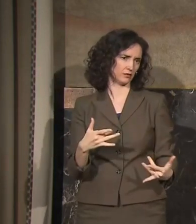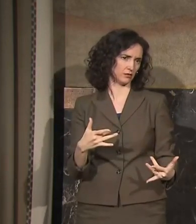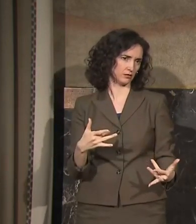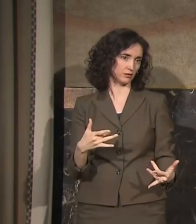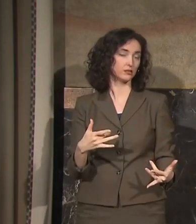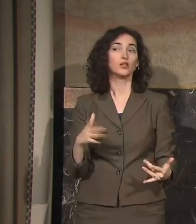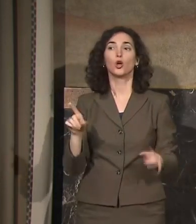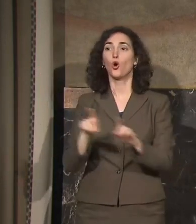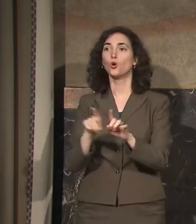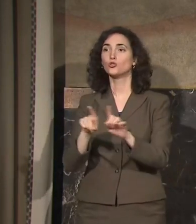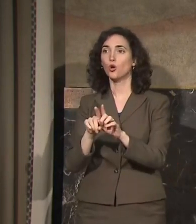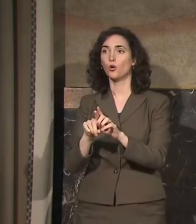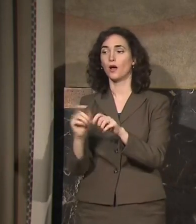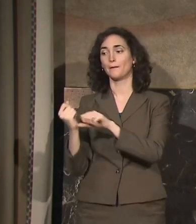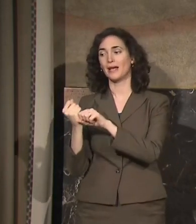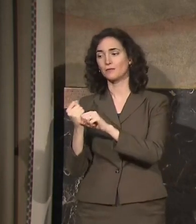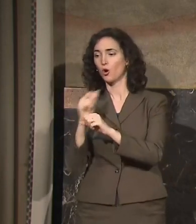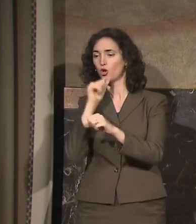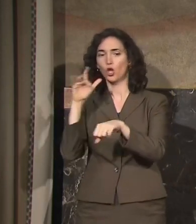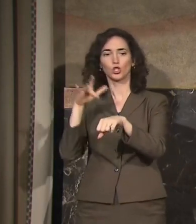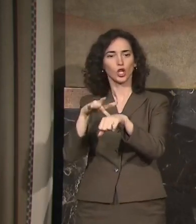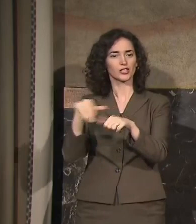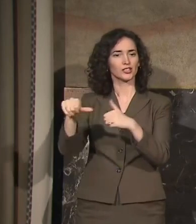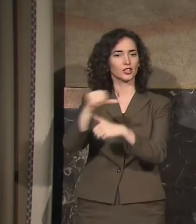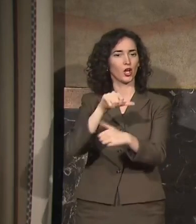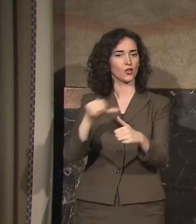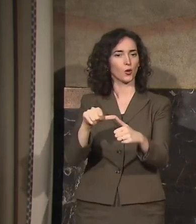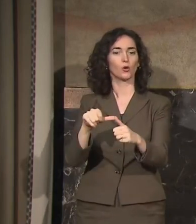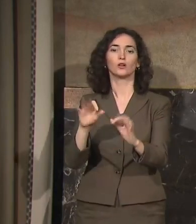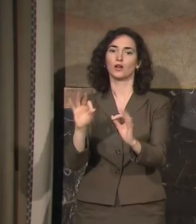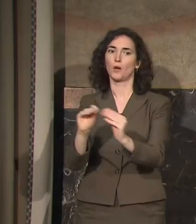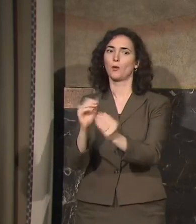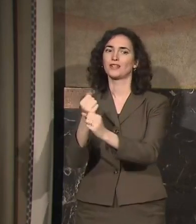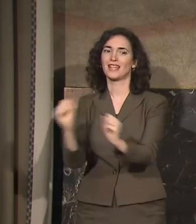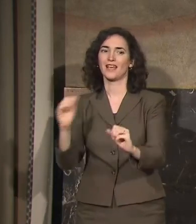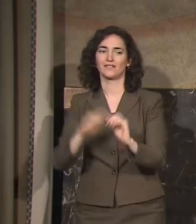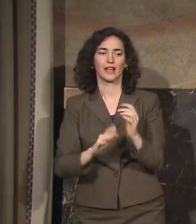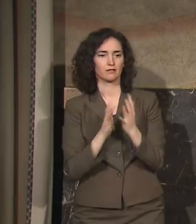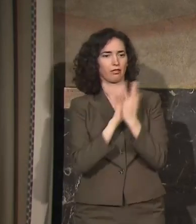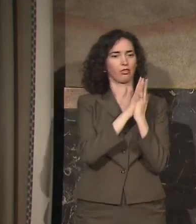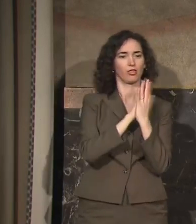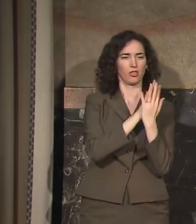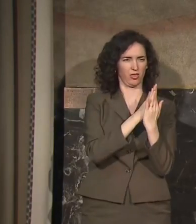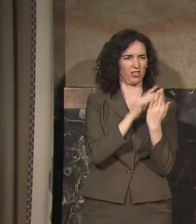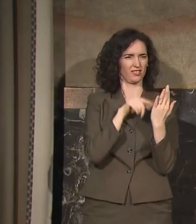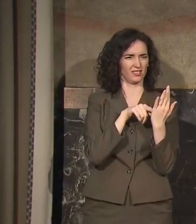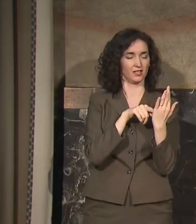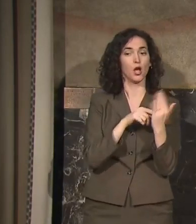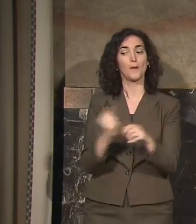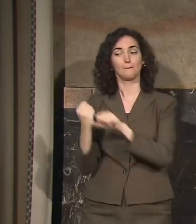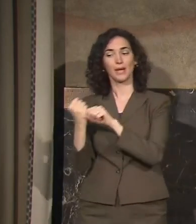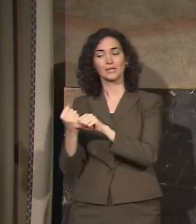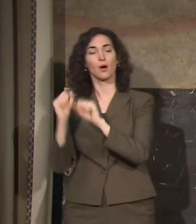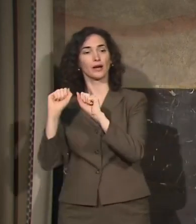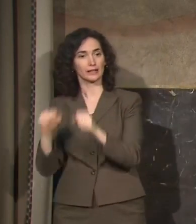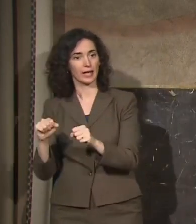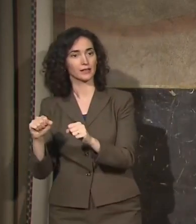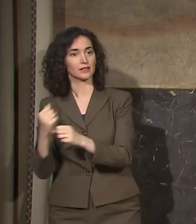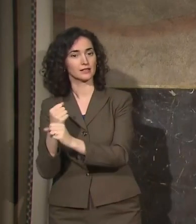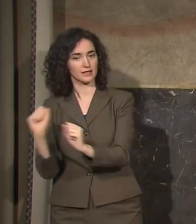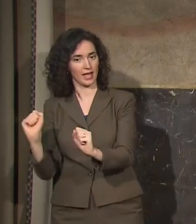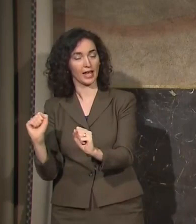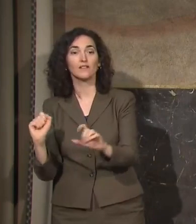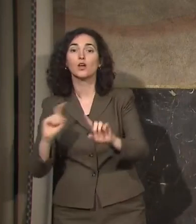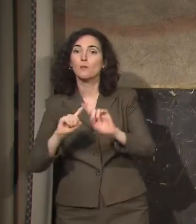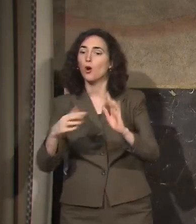-contact sports are much safer than contact sports. Baseball can be conducted safely, but the rules